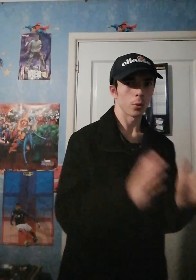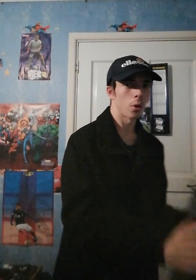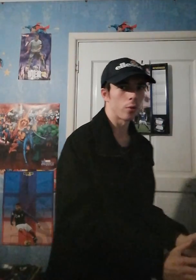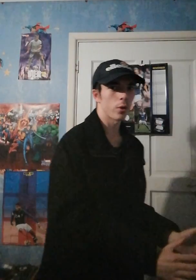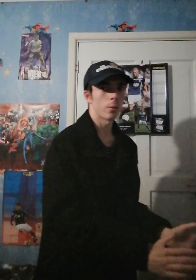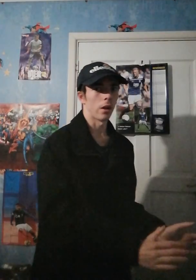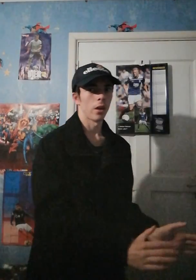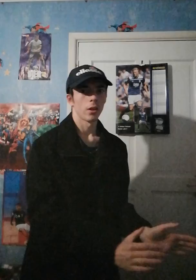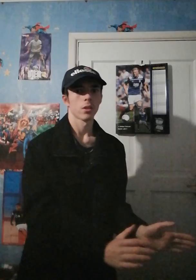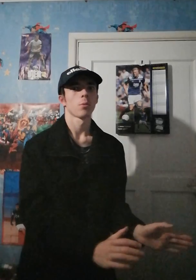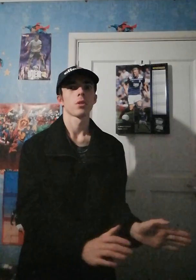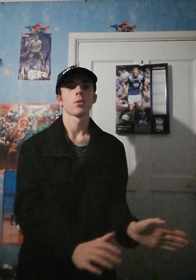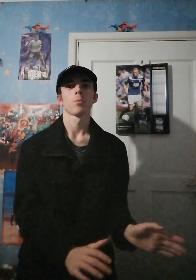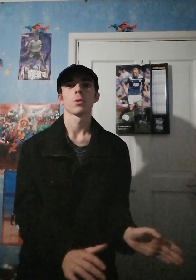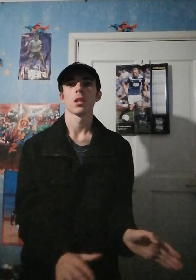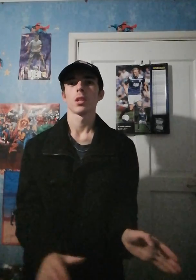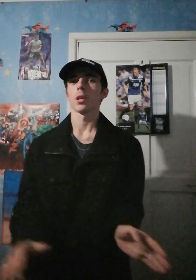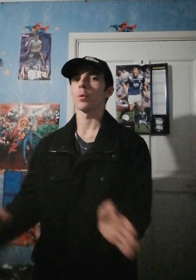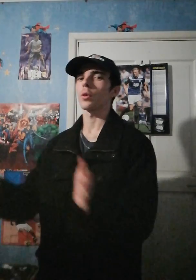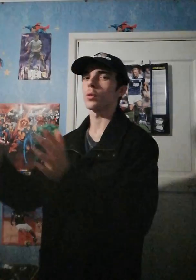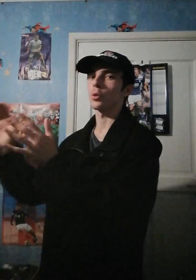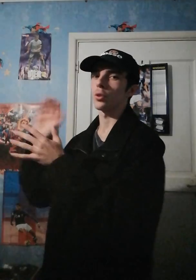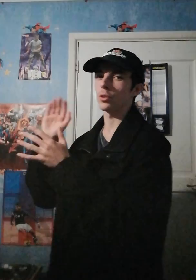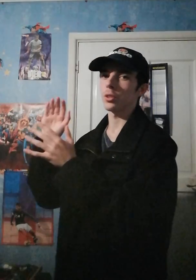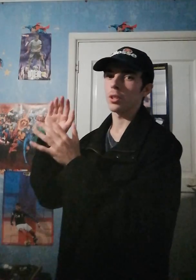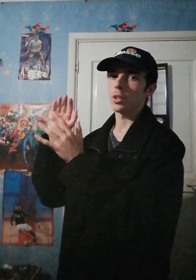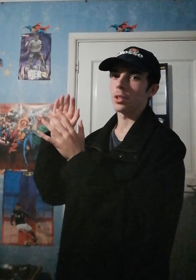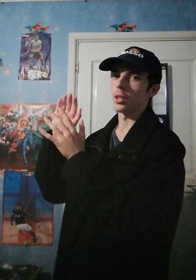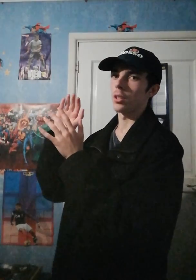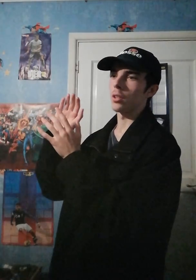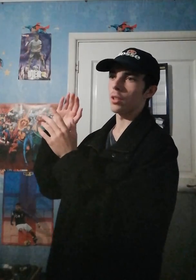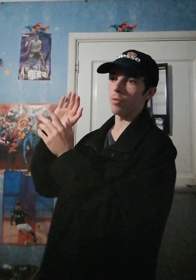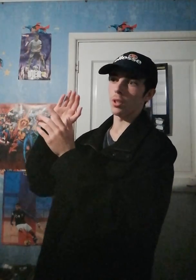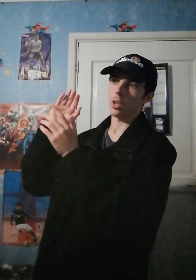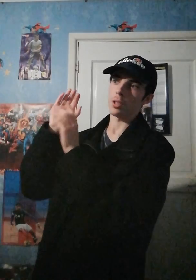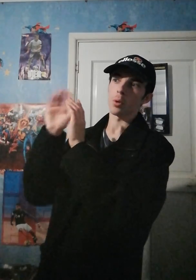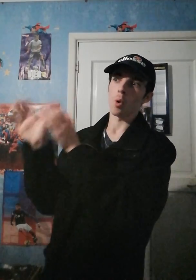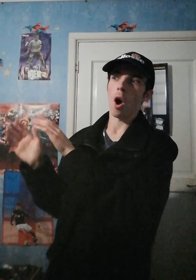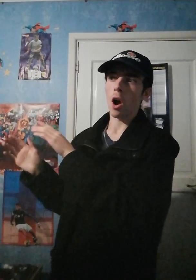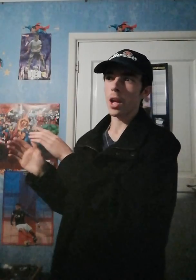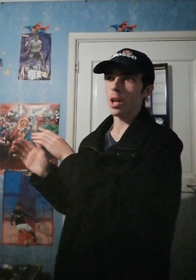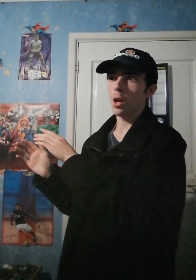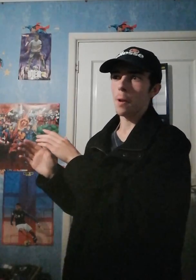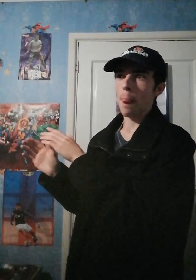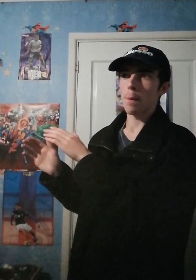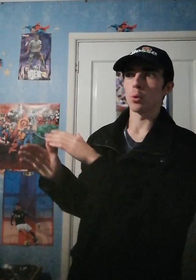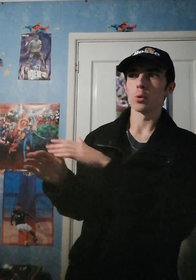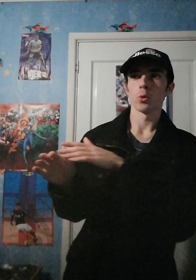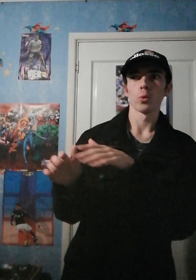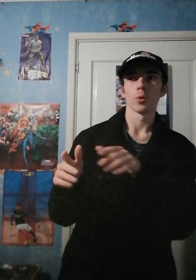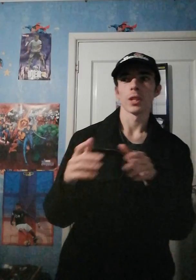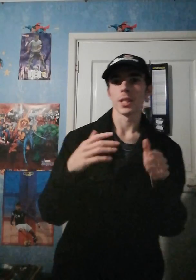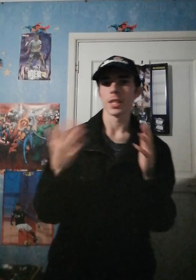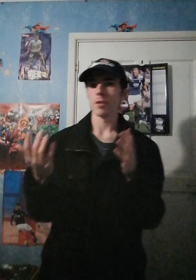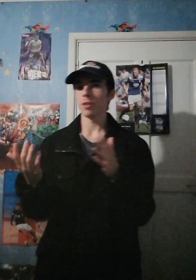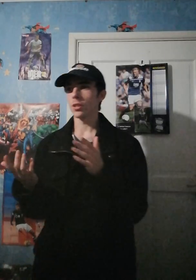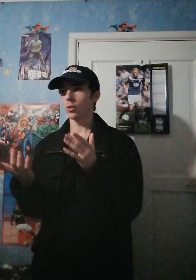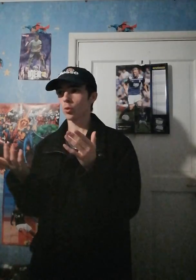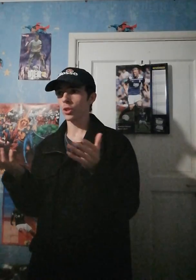too low for him. There's so many teams that won't go to because they're too high or their defence is really